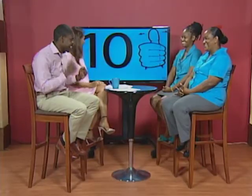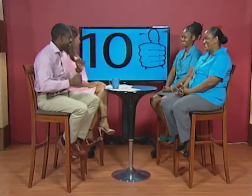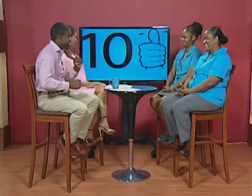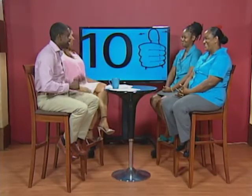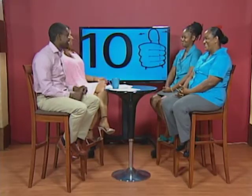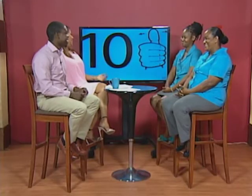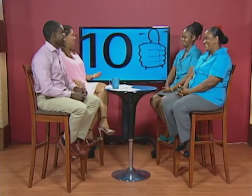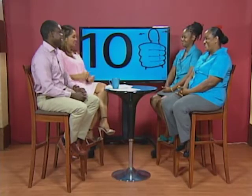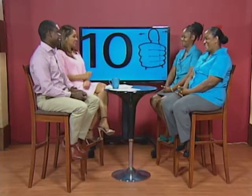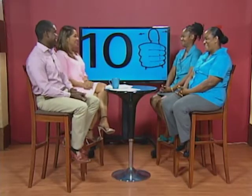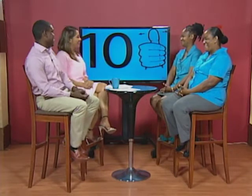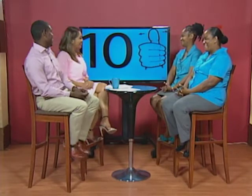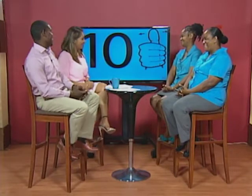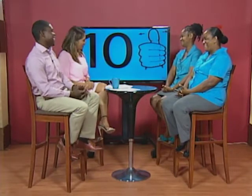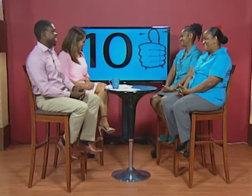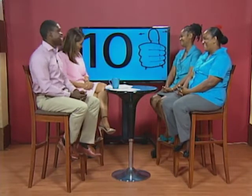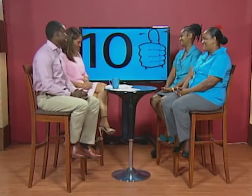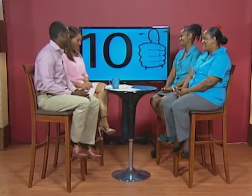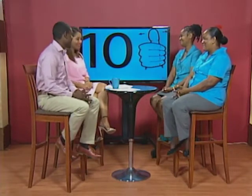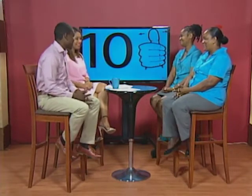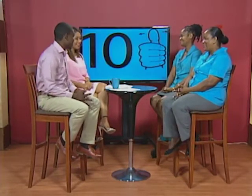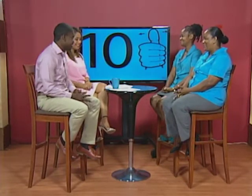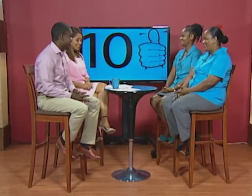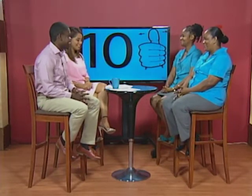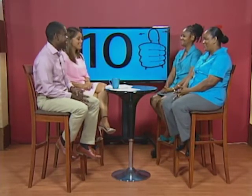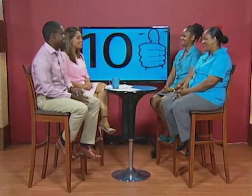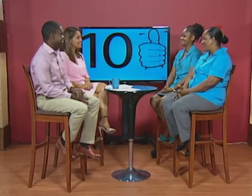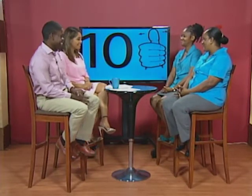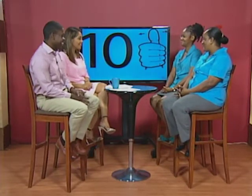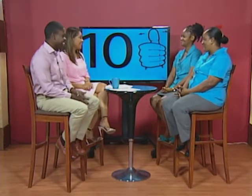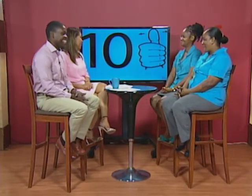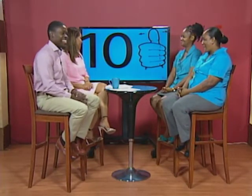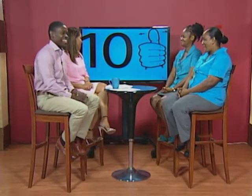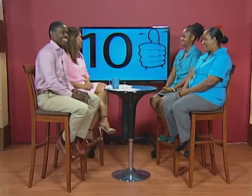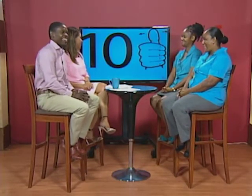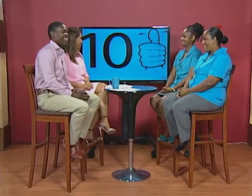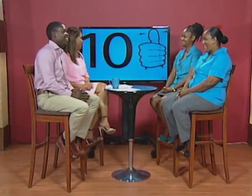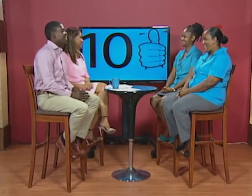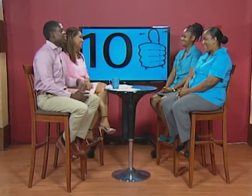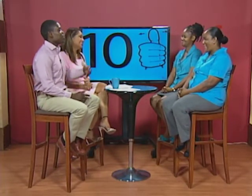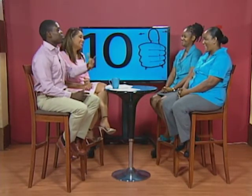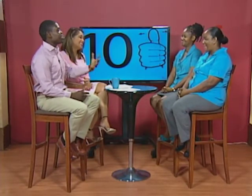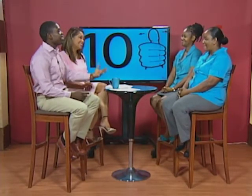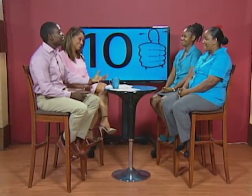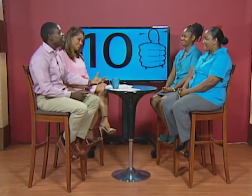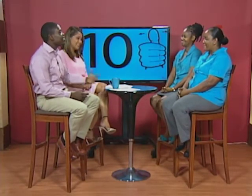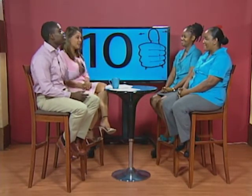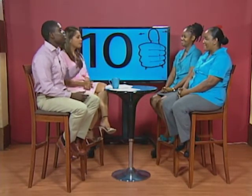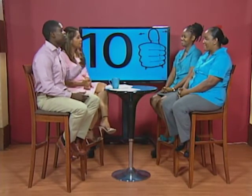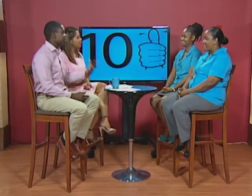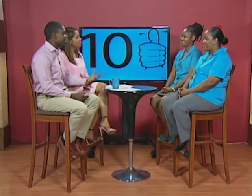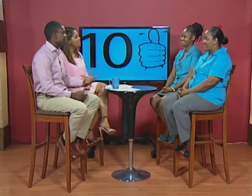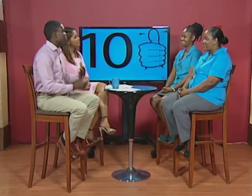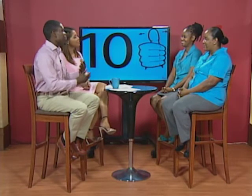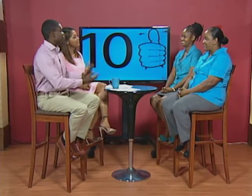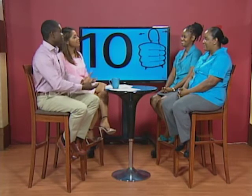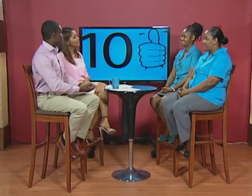there this is good so for ten dollars a month you're to learn